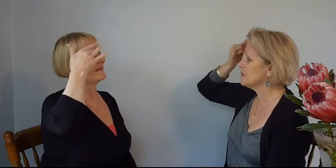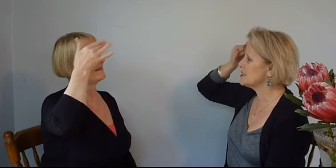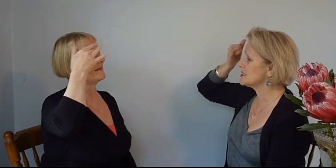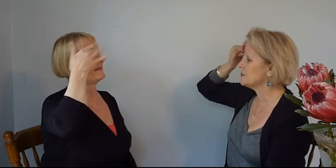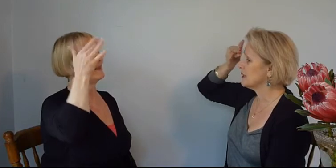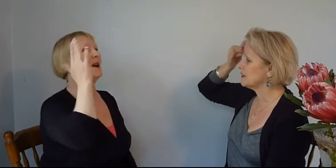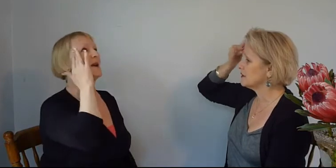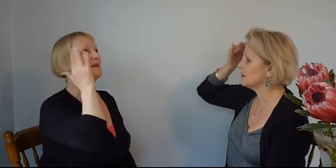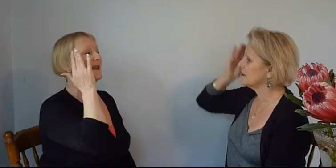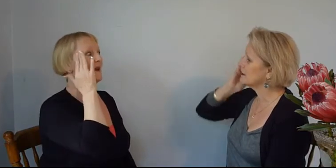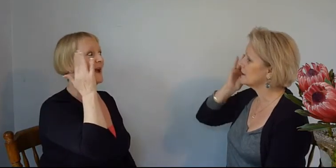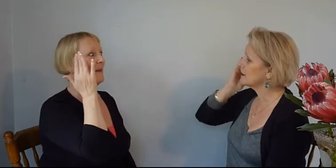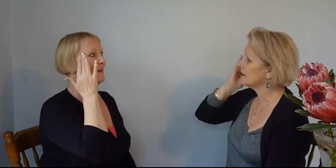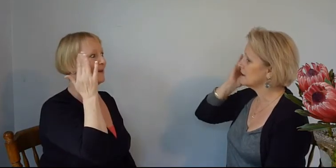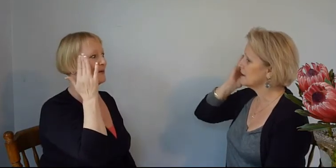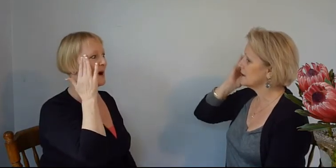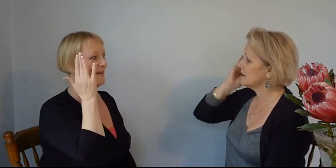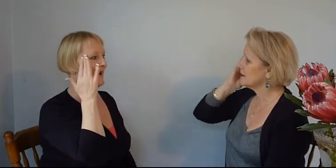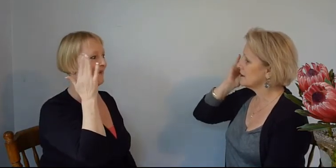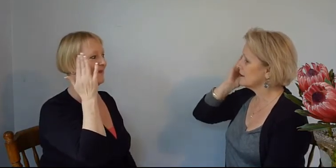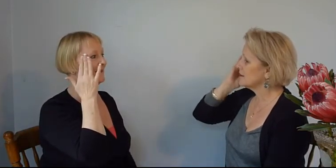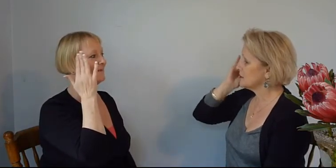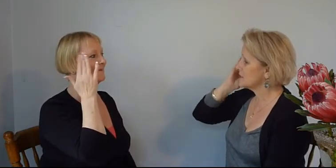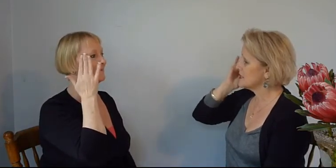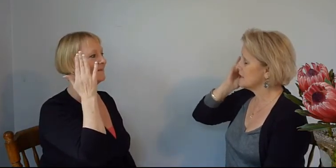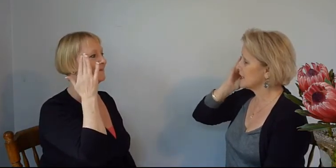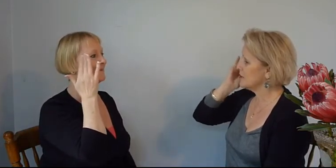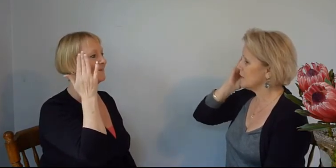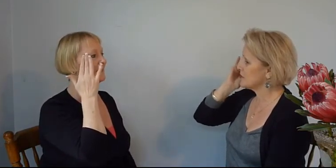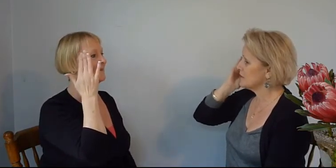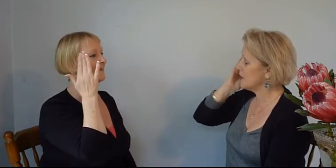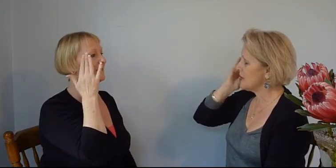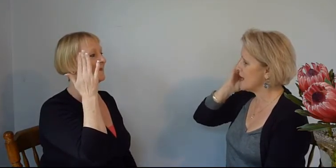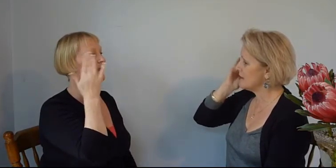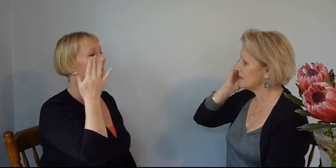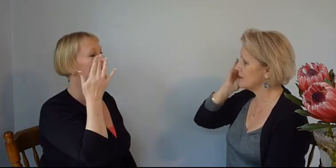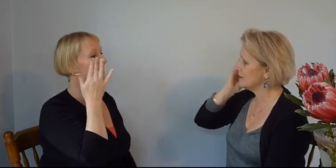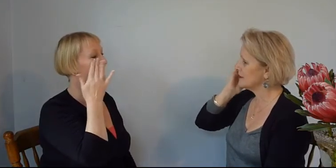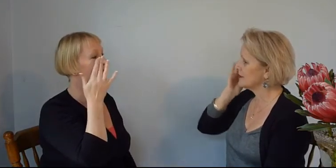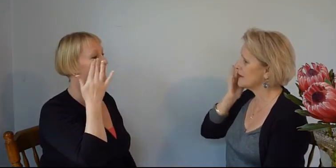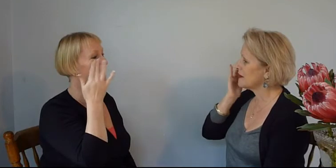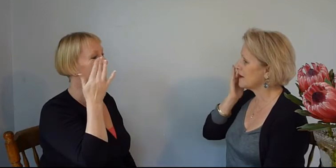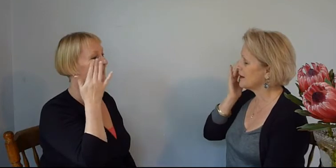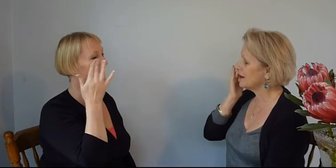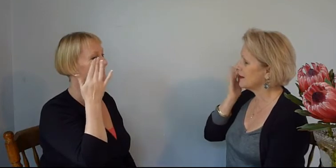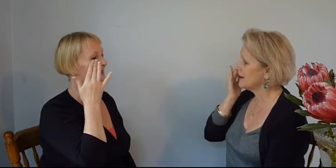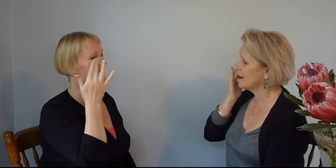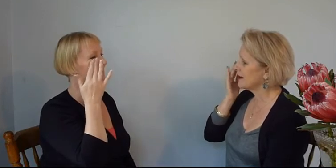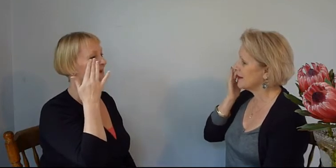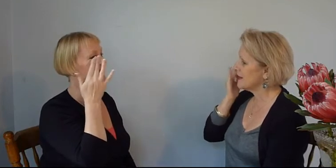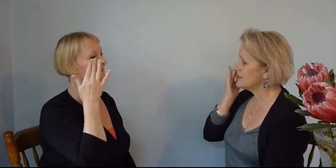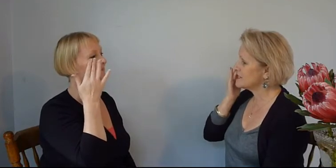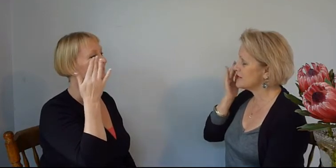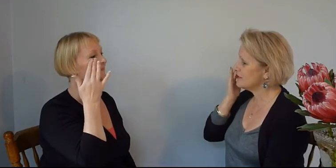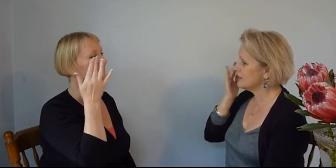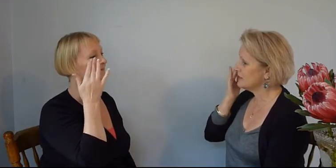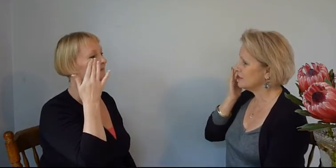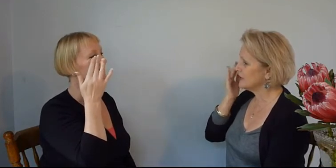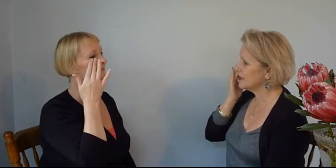my stomach Like it was going to come up through my mouth That it was going to come up through my mouth This terrified feeling in my stomach This terrified feeling in